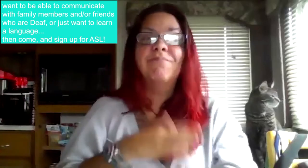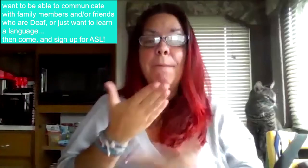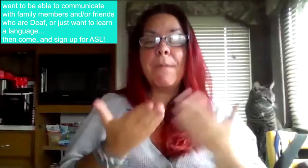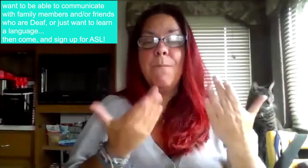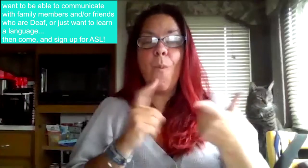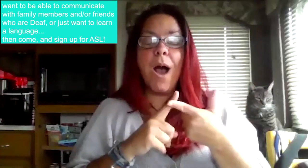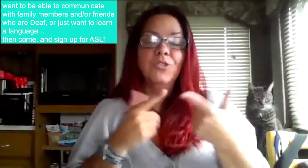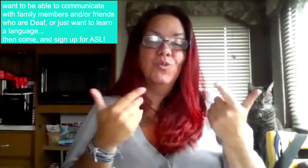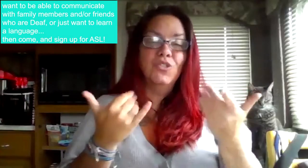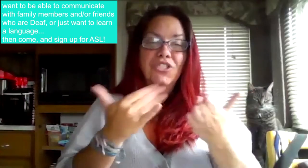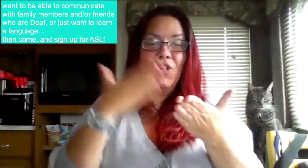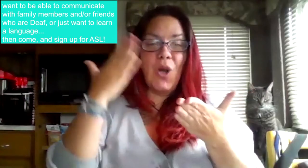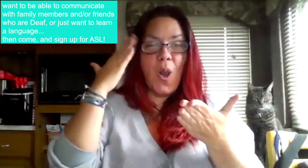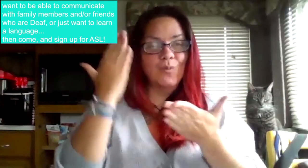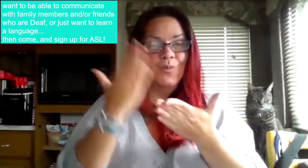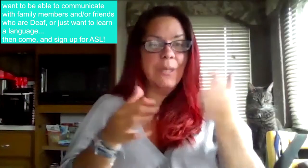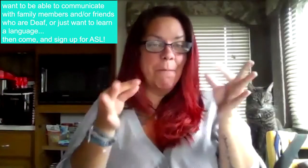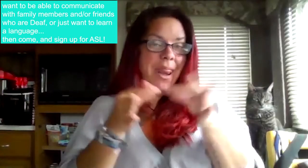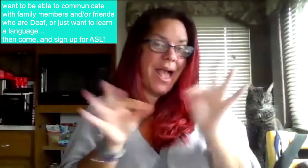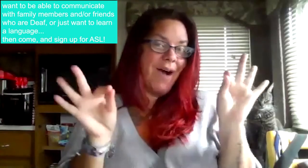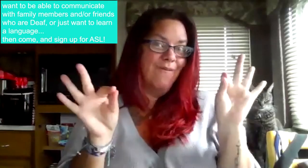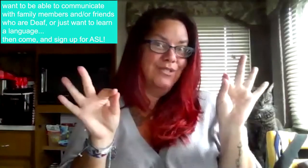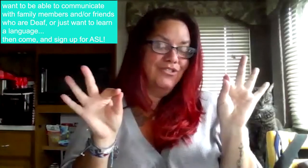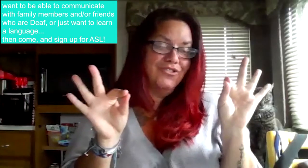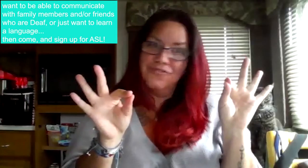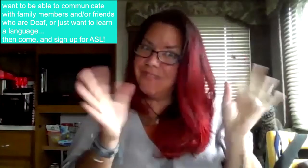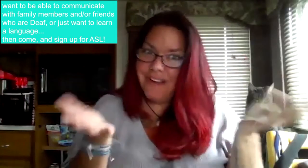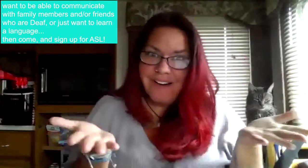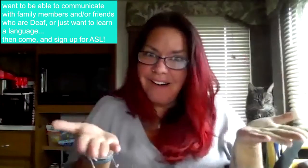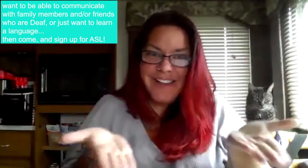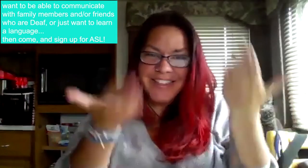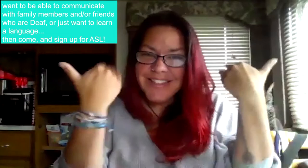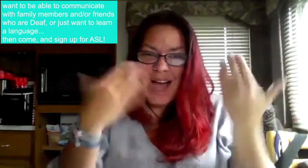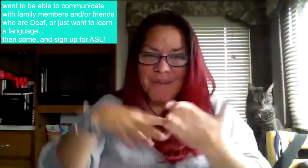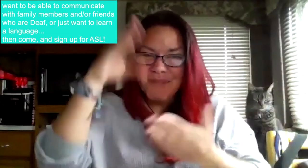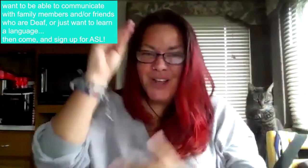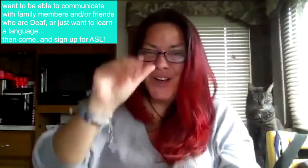I hope to see you in class.